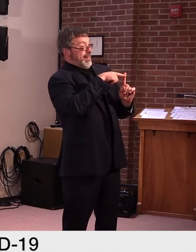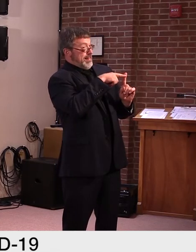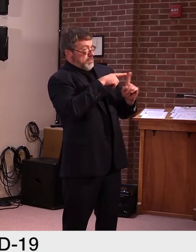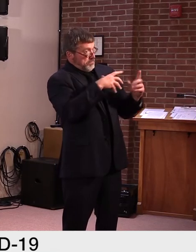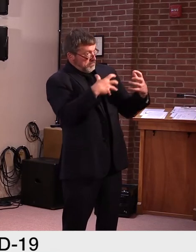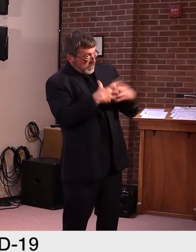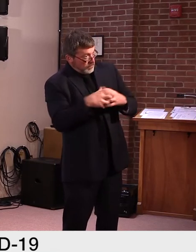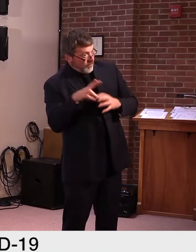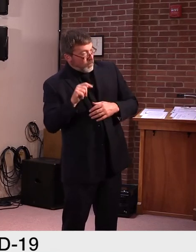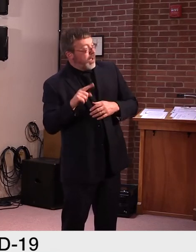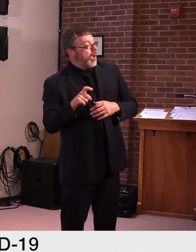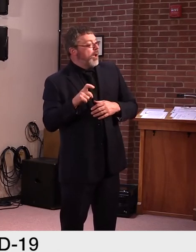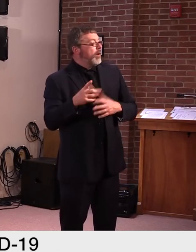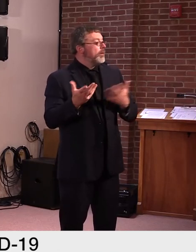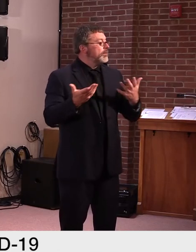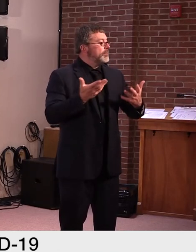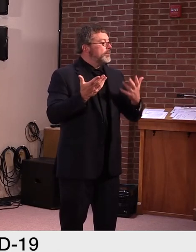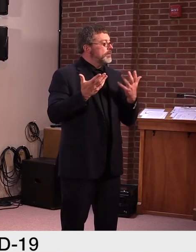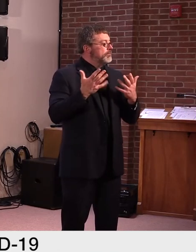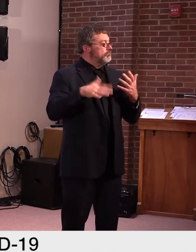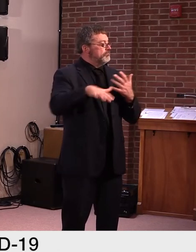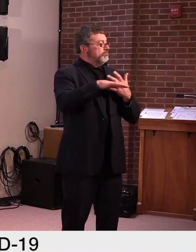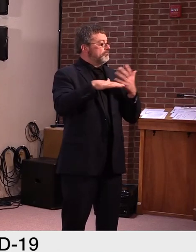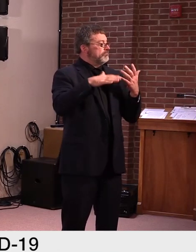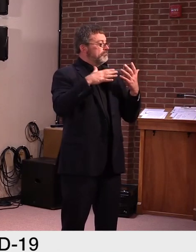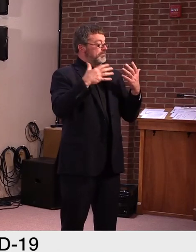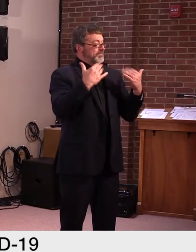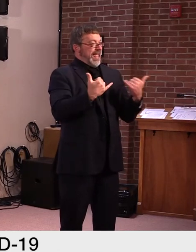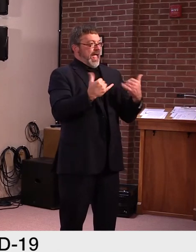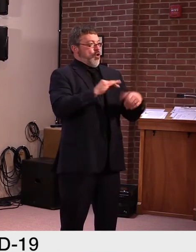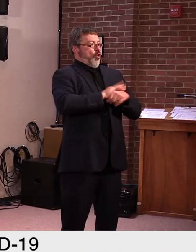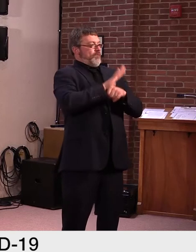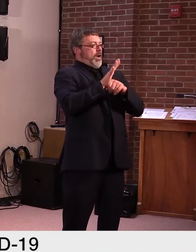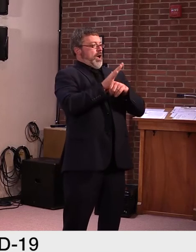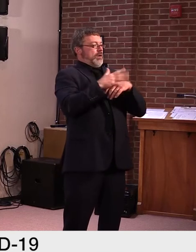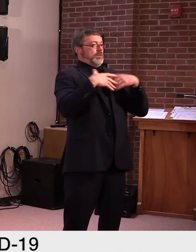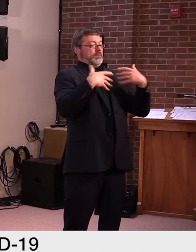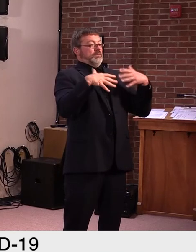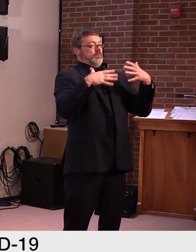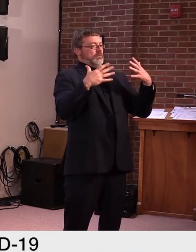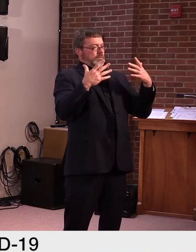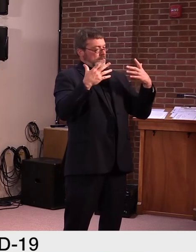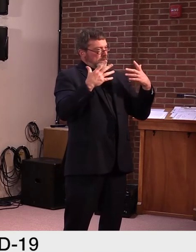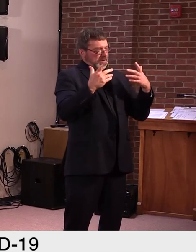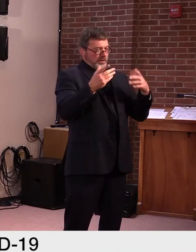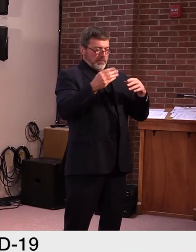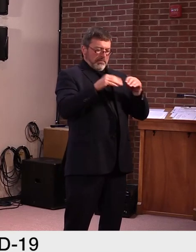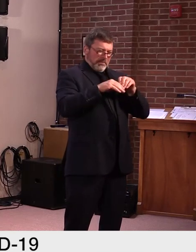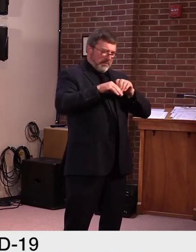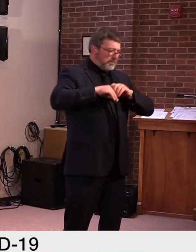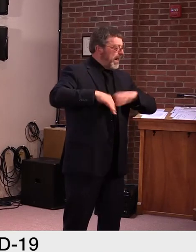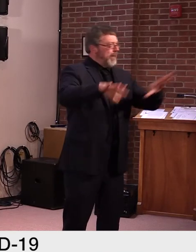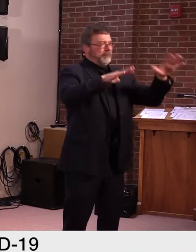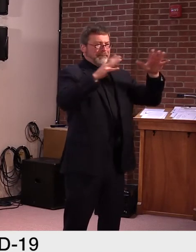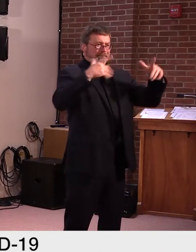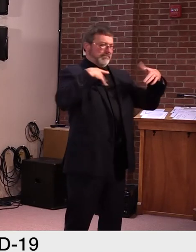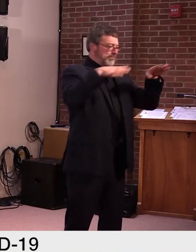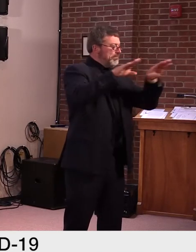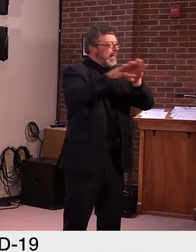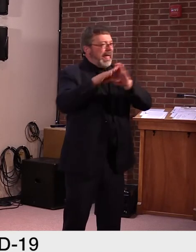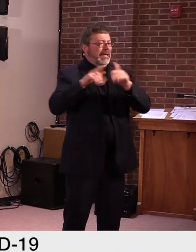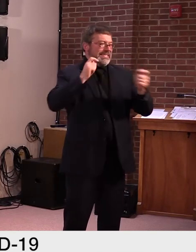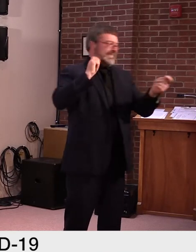this. During the height of the pandemic, when we were all worried about the healthcare